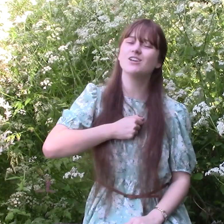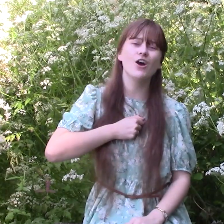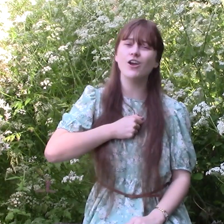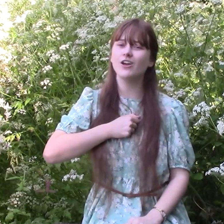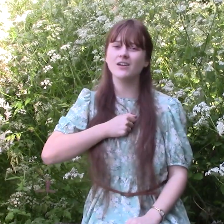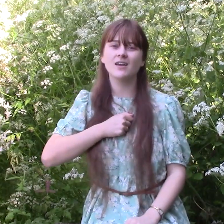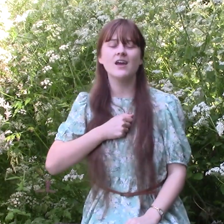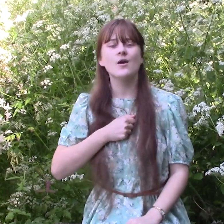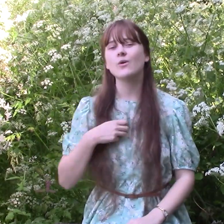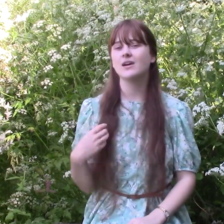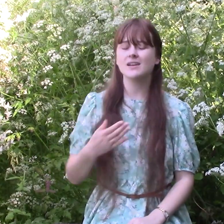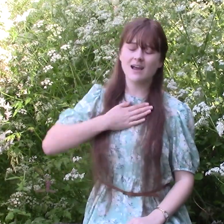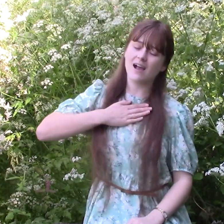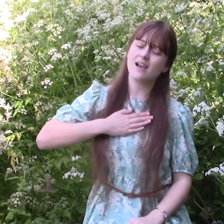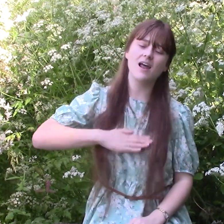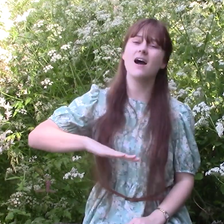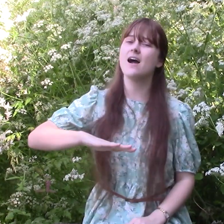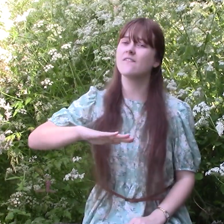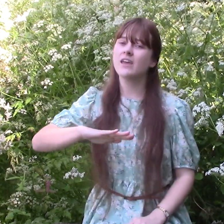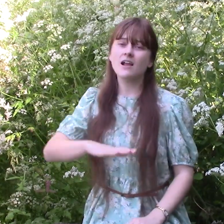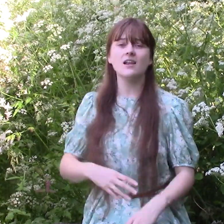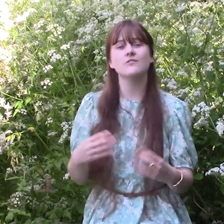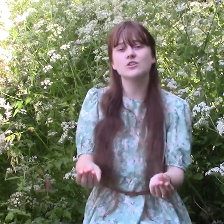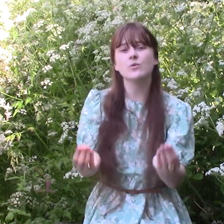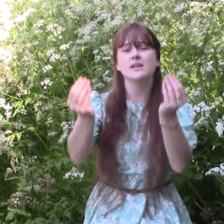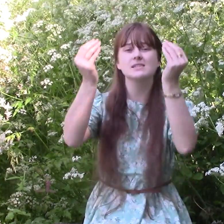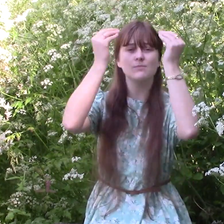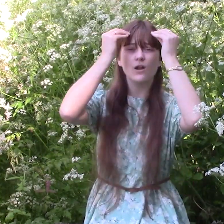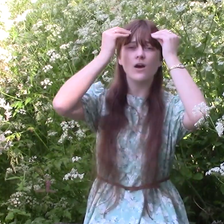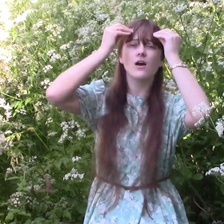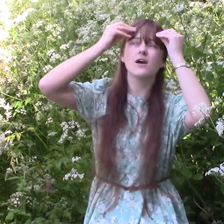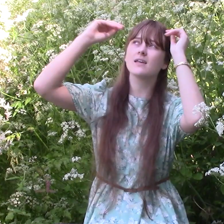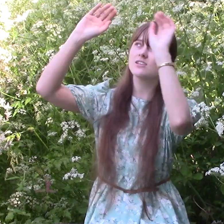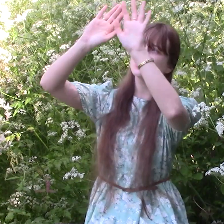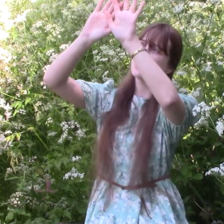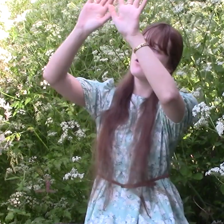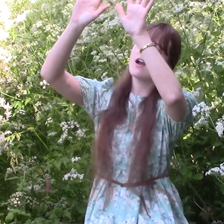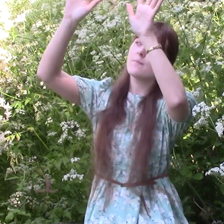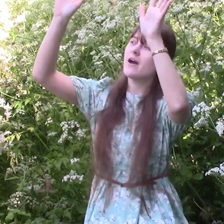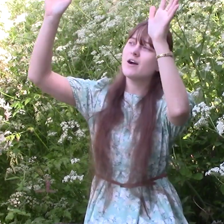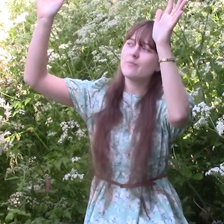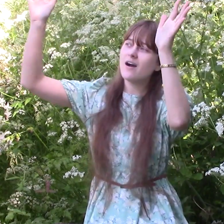turn Wouldn't I love Love to explore The shore above